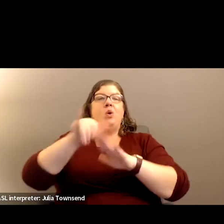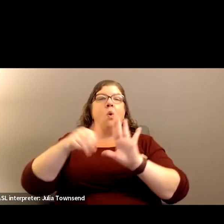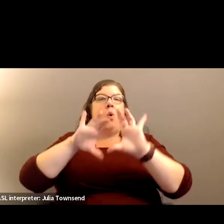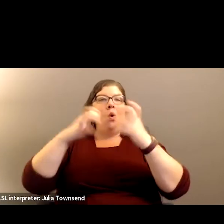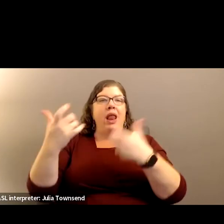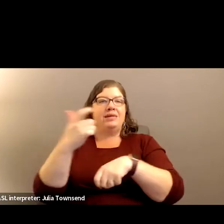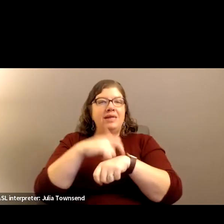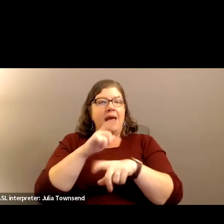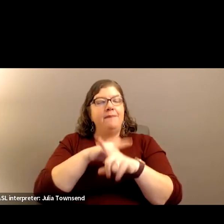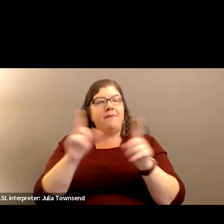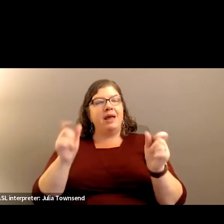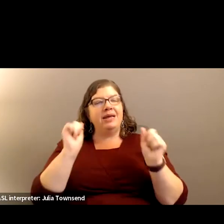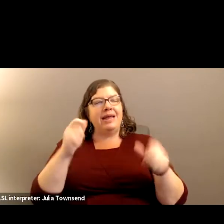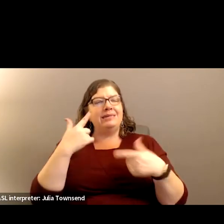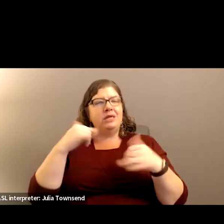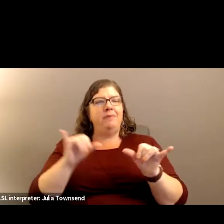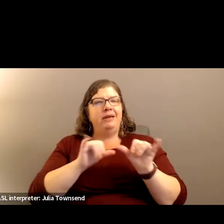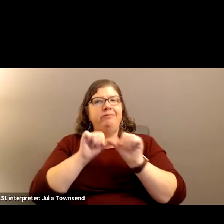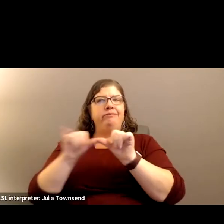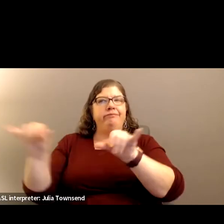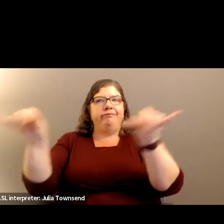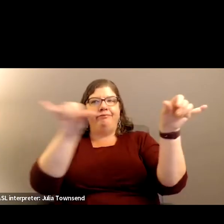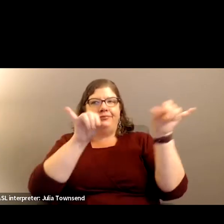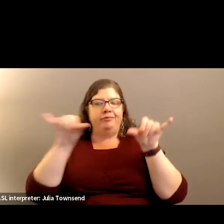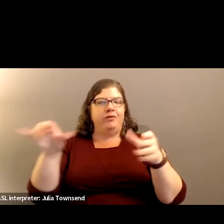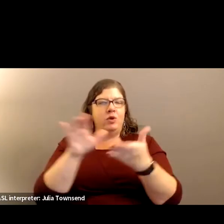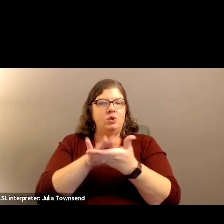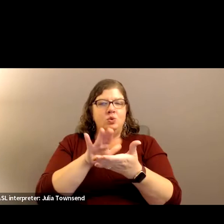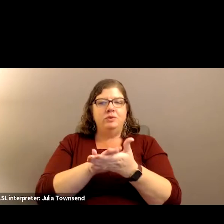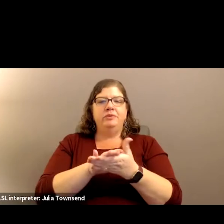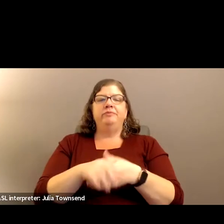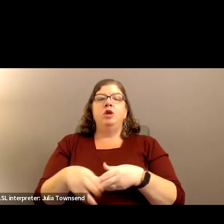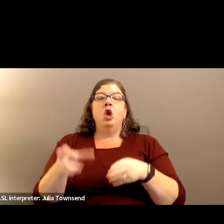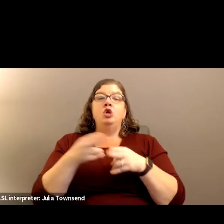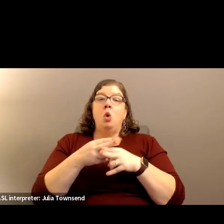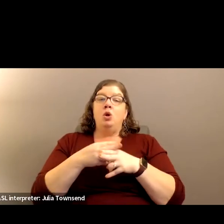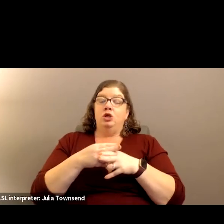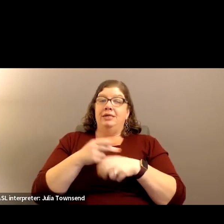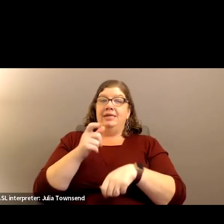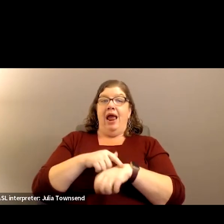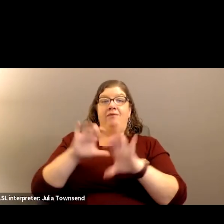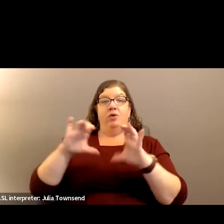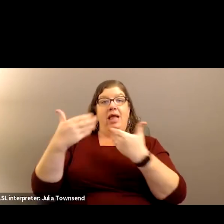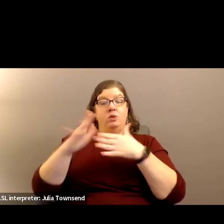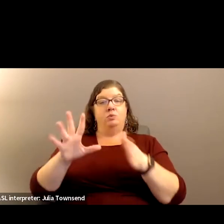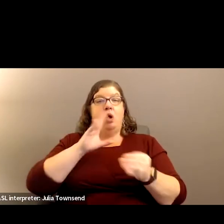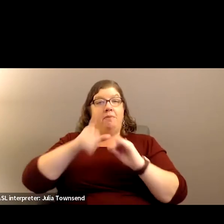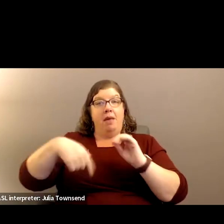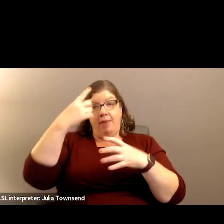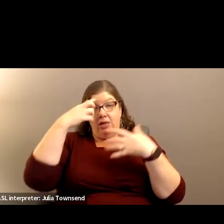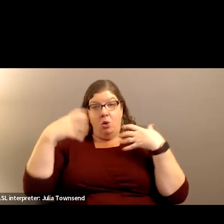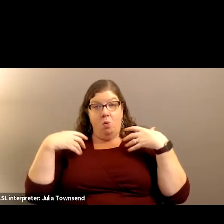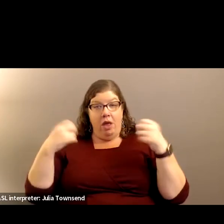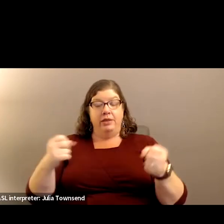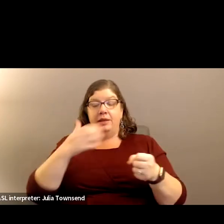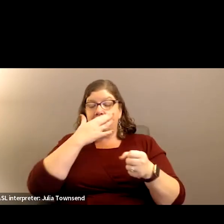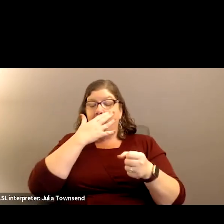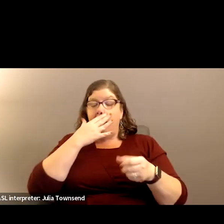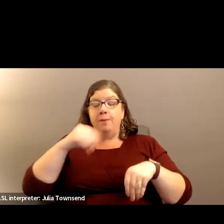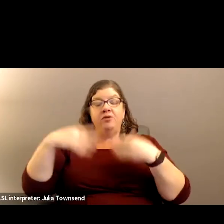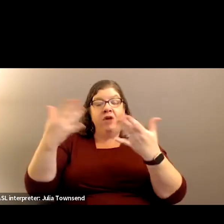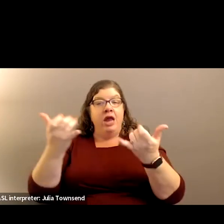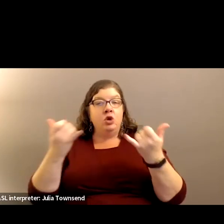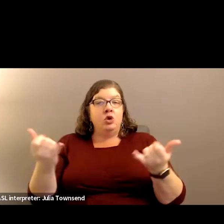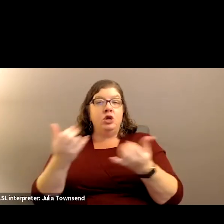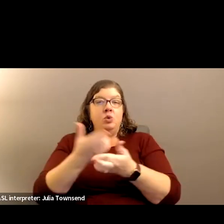schools. And then in the short term, times for classrooms to talk about mental wellness and provide current resources in our communities. So this could be